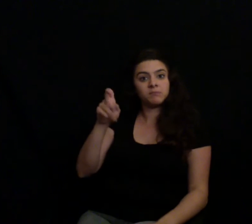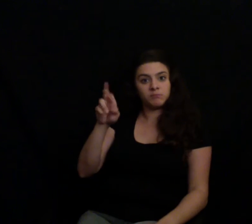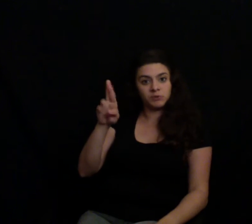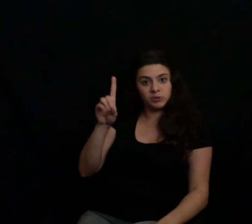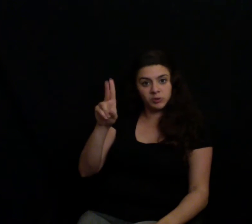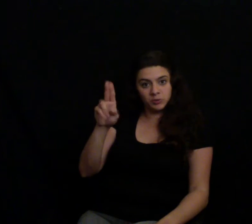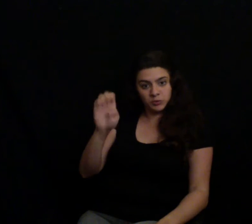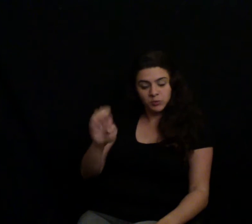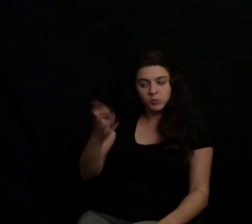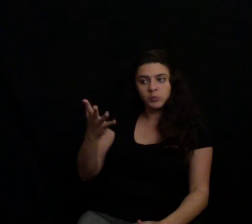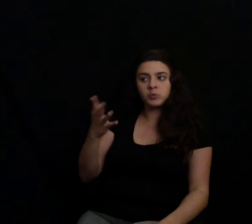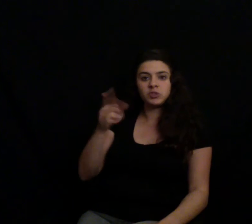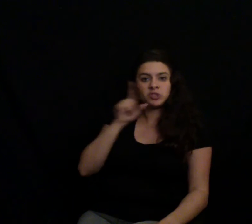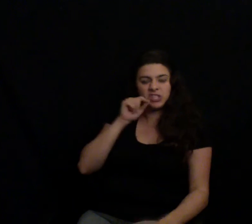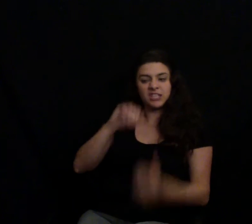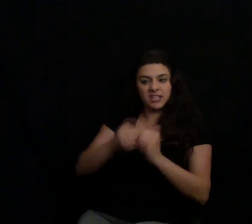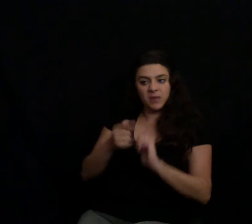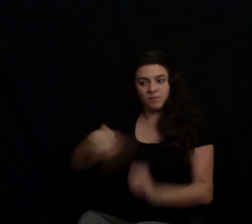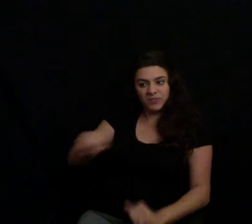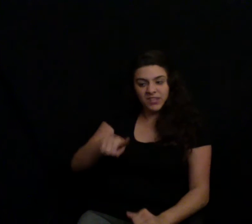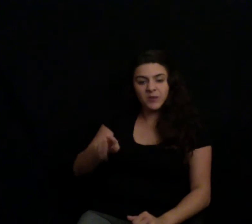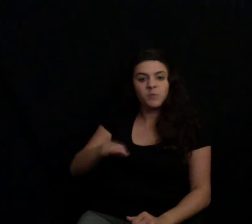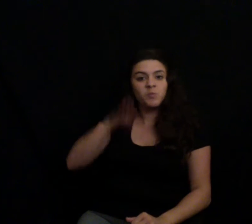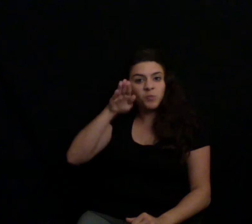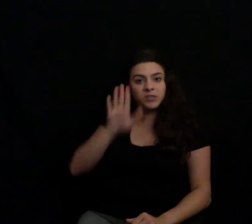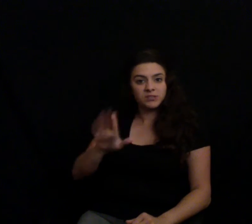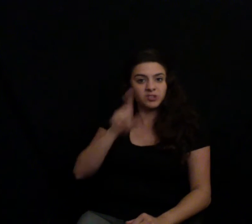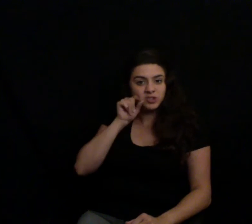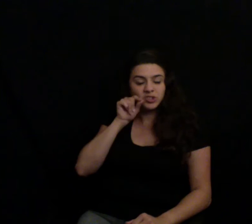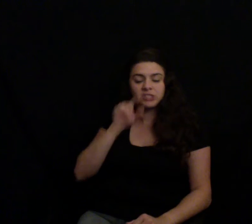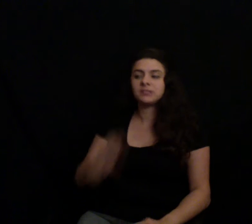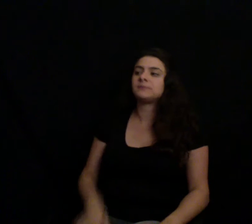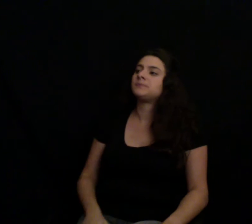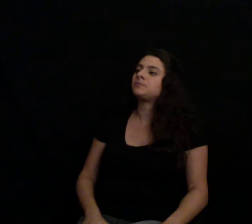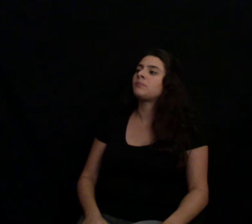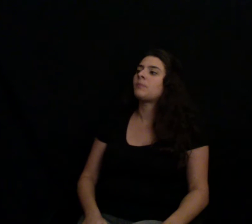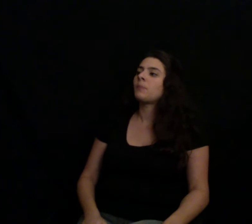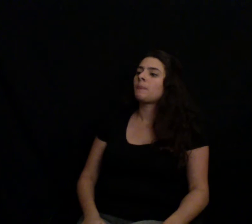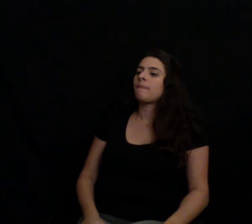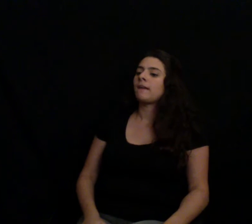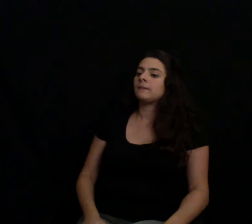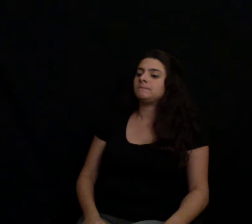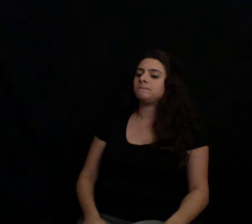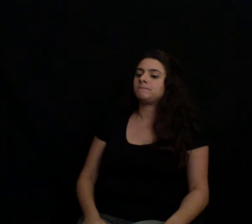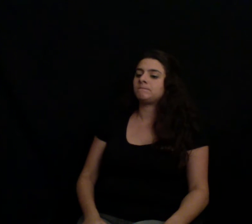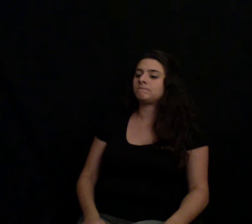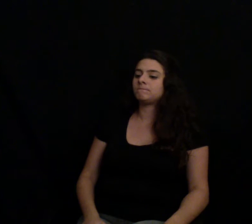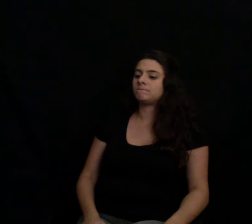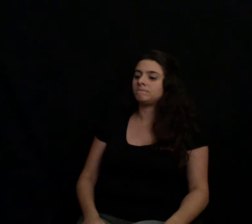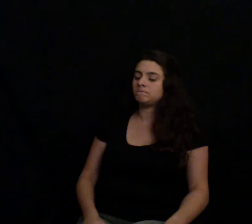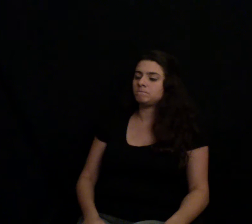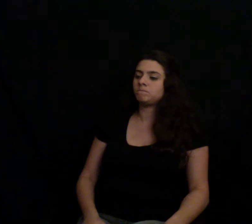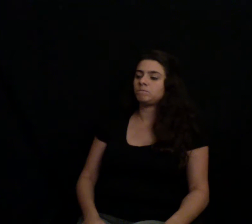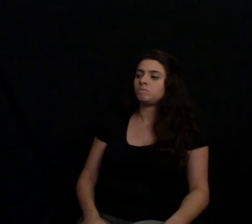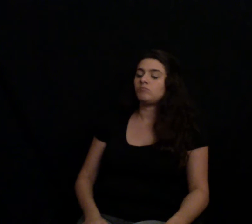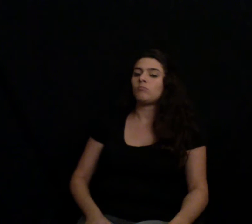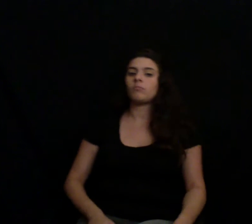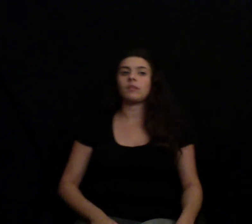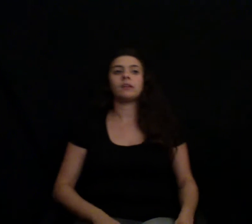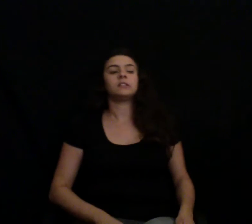colleague. I was working with somebody, and then they knew Leah, and they decided that, you know, it might be good